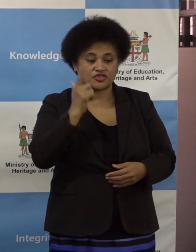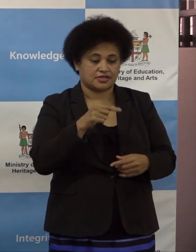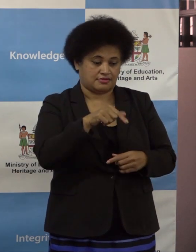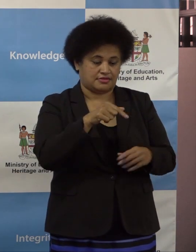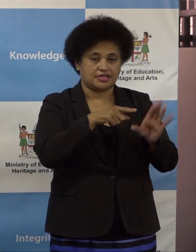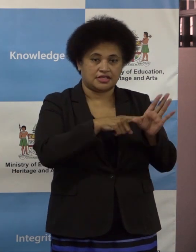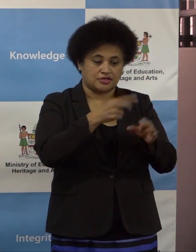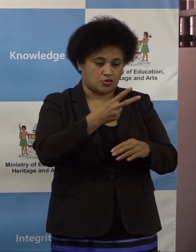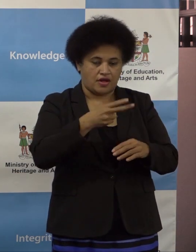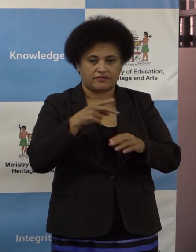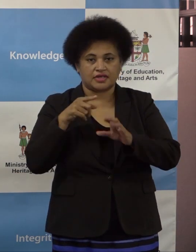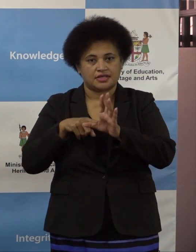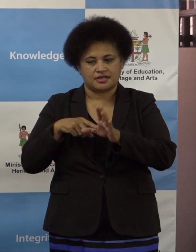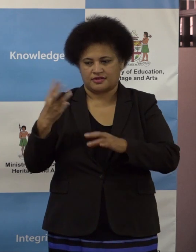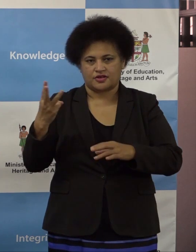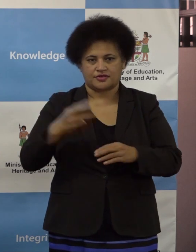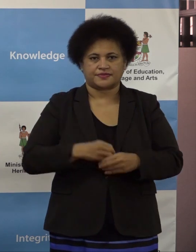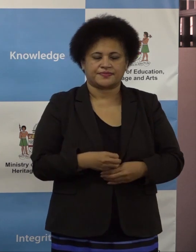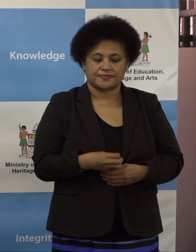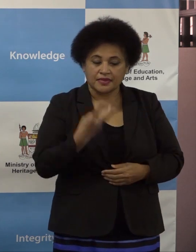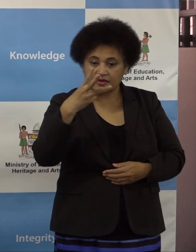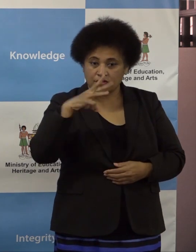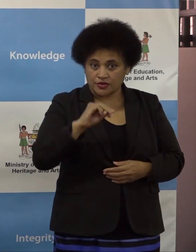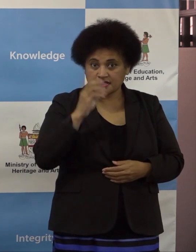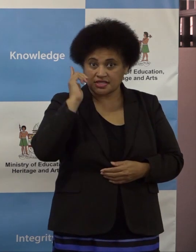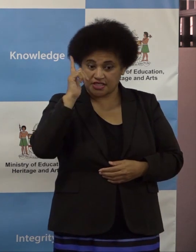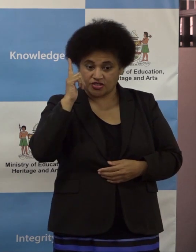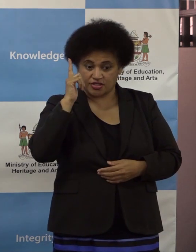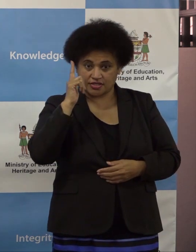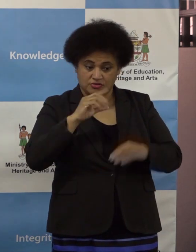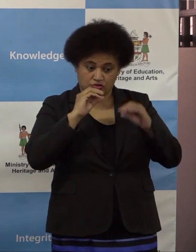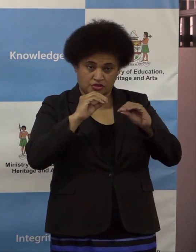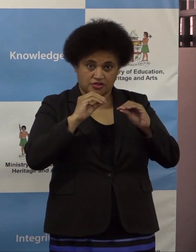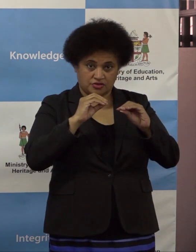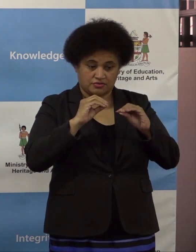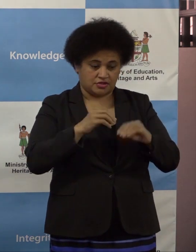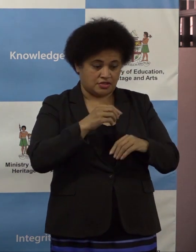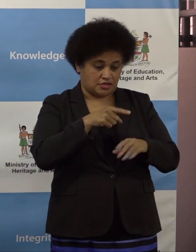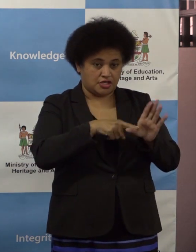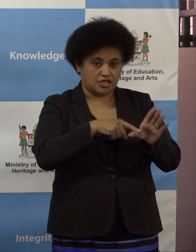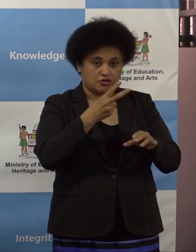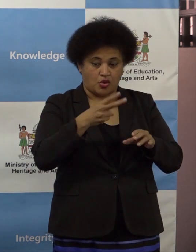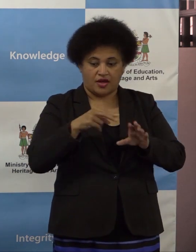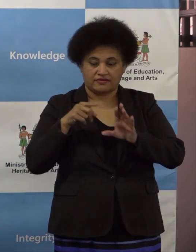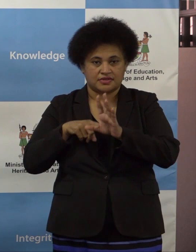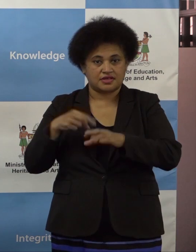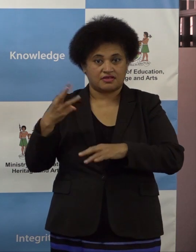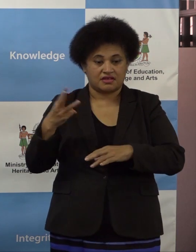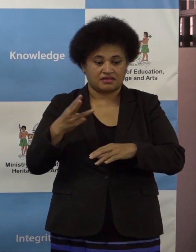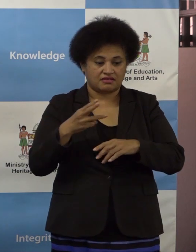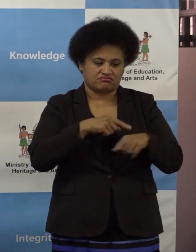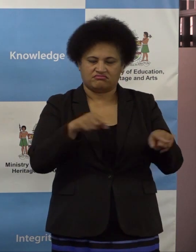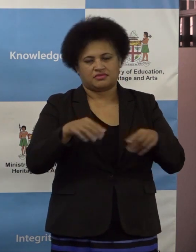13. 30 teachers who are teaching year 12 and 13 have decided not to get vaccinated and therefore they